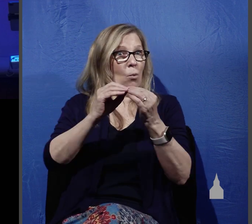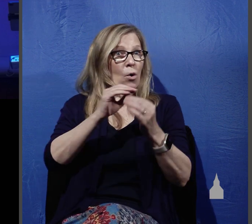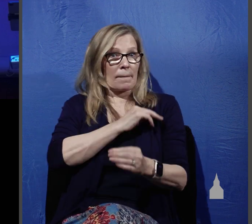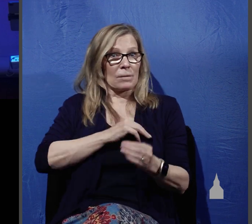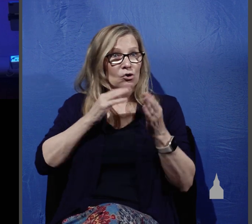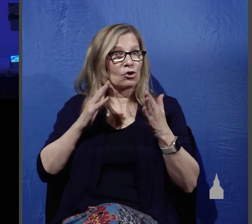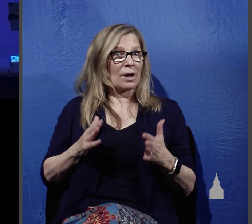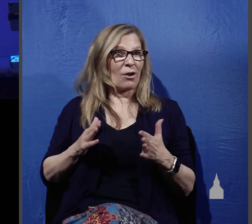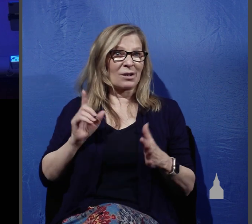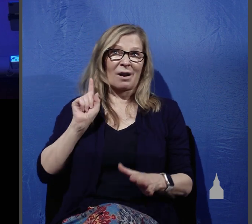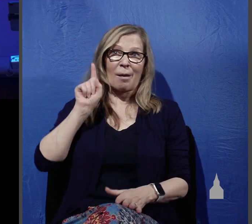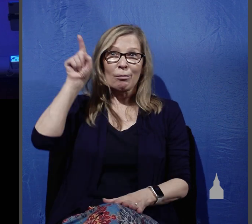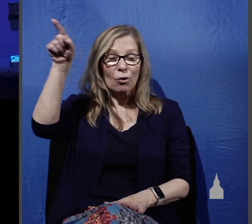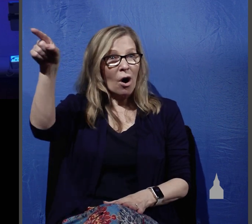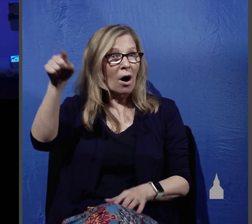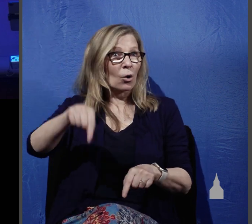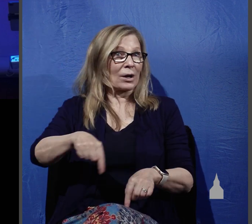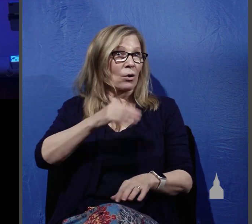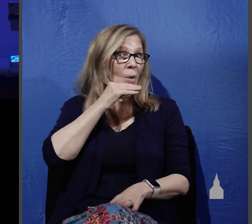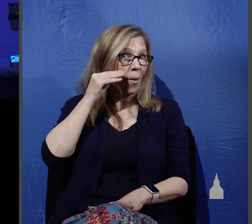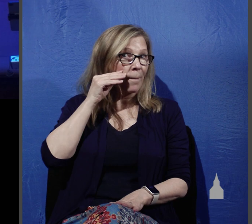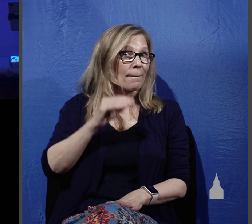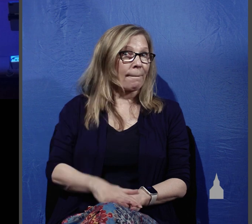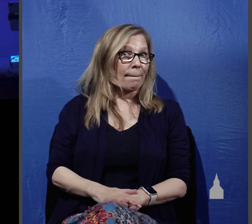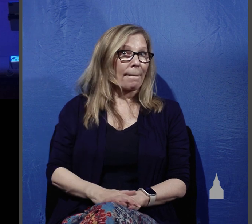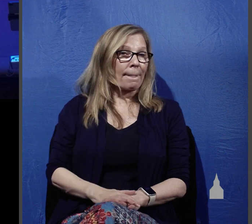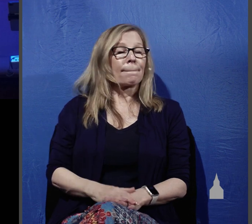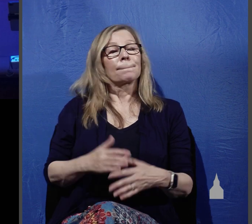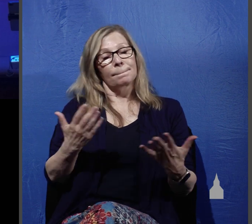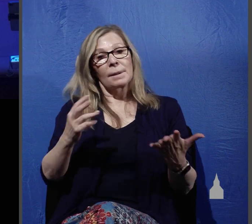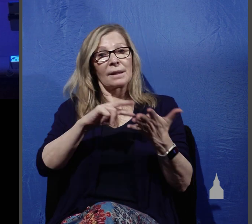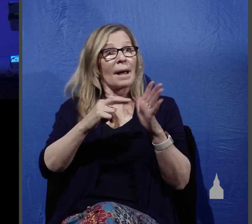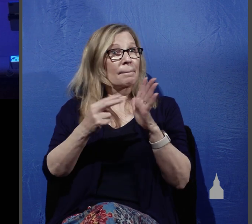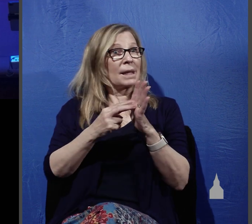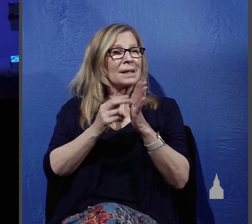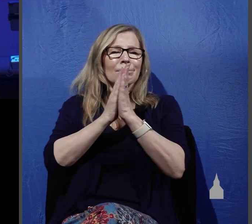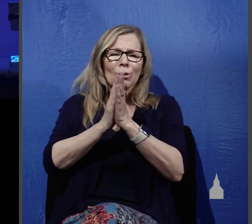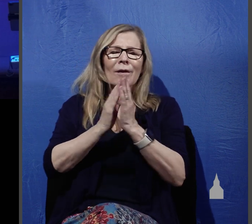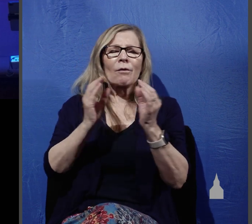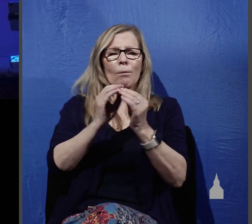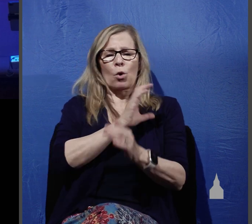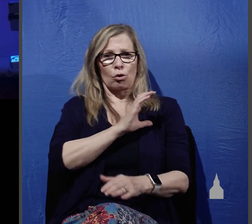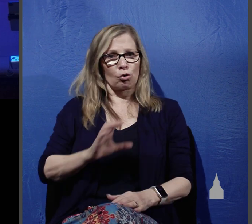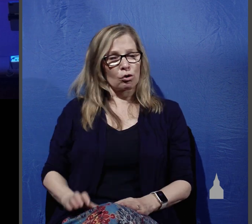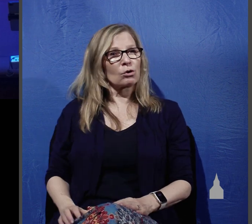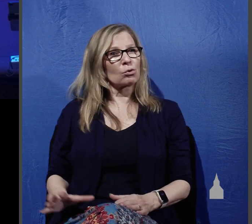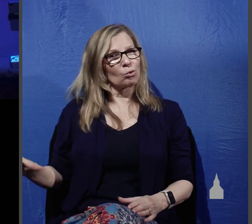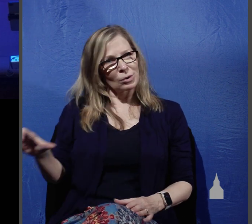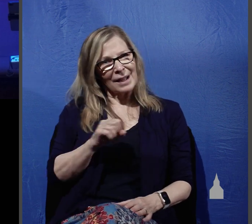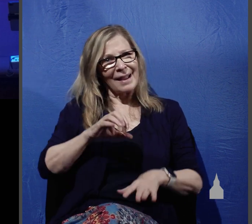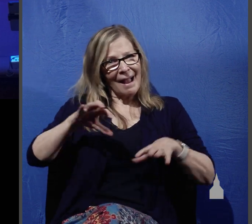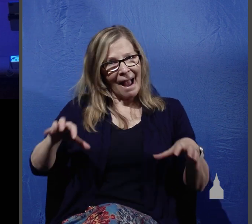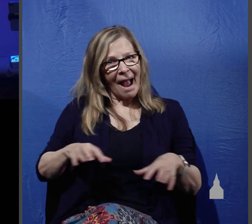but praying for more kingdom workers also means praying for more Christians to take an active role in serving the Lord in their local churches